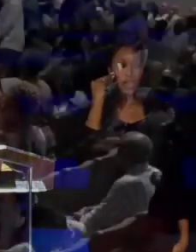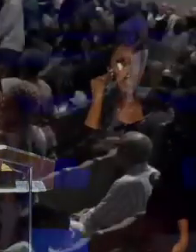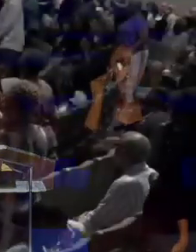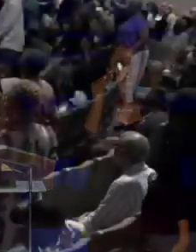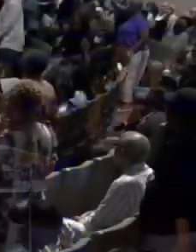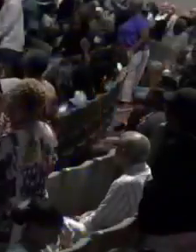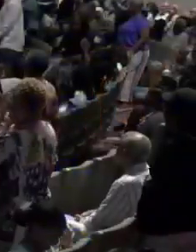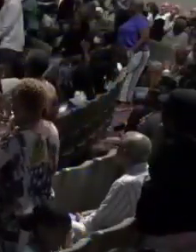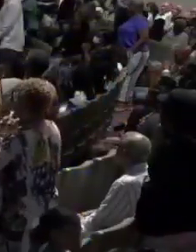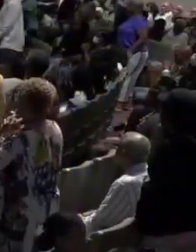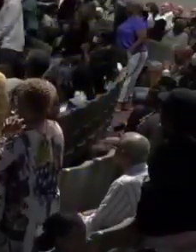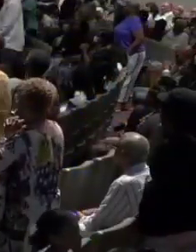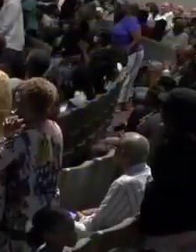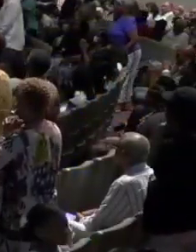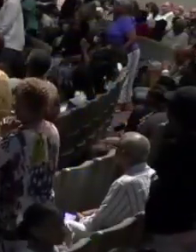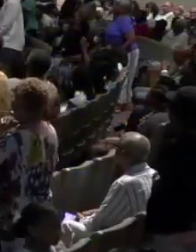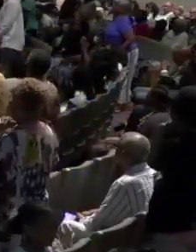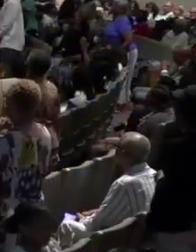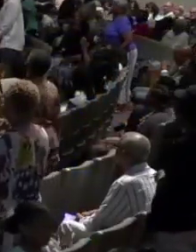is alive.